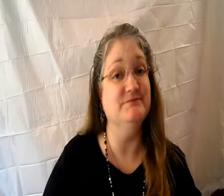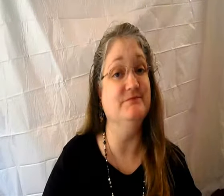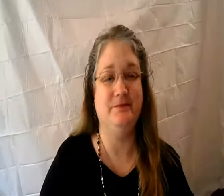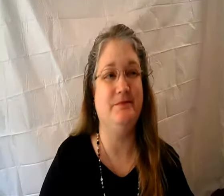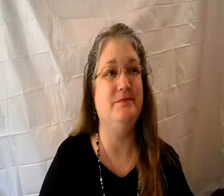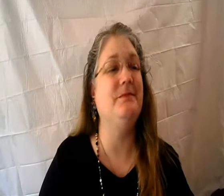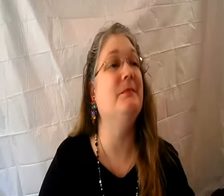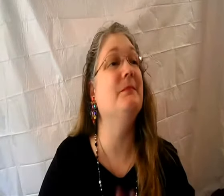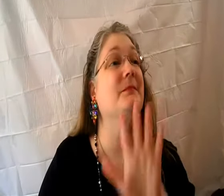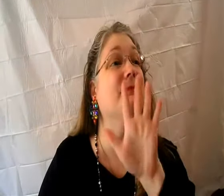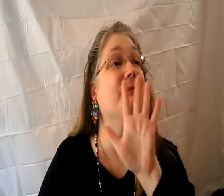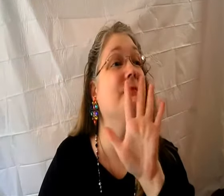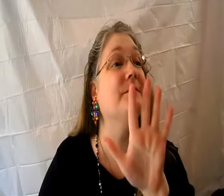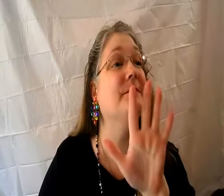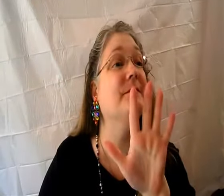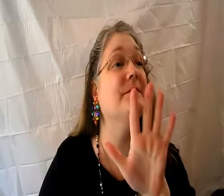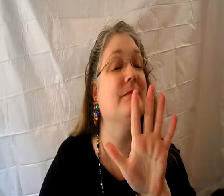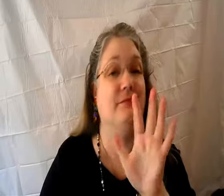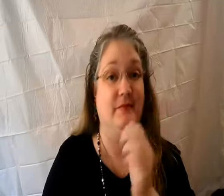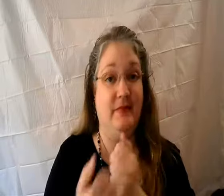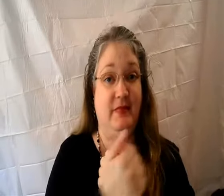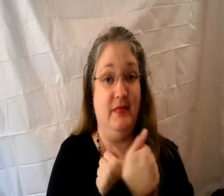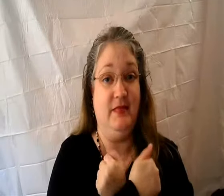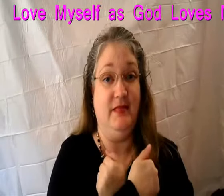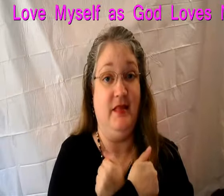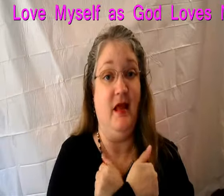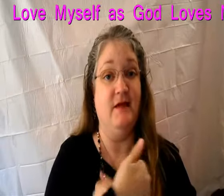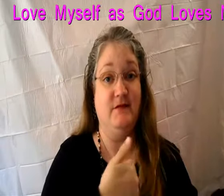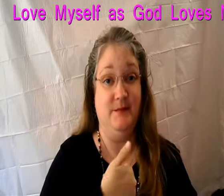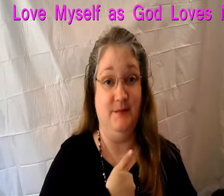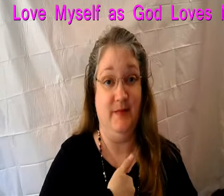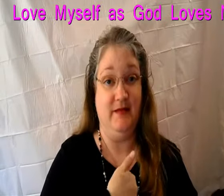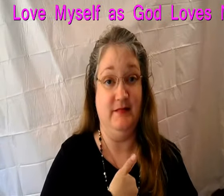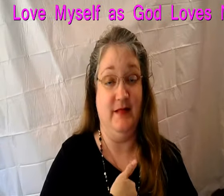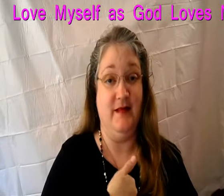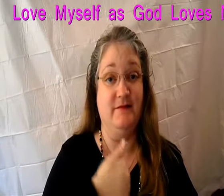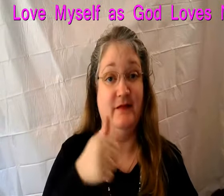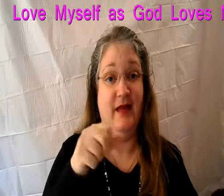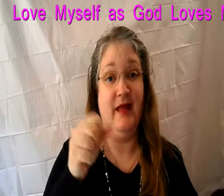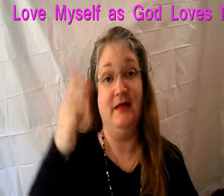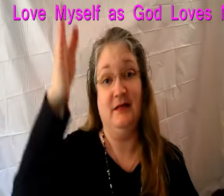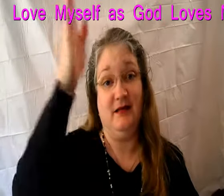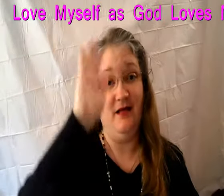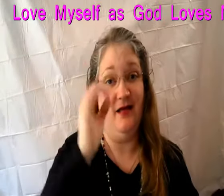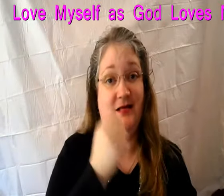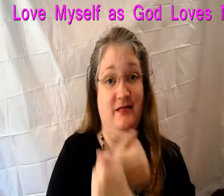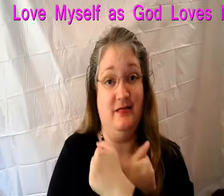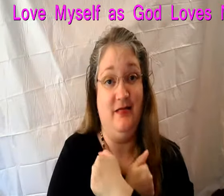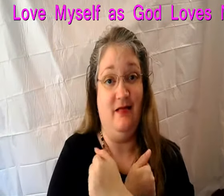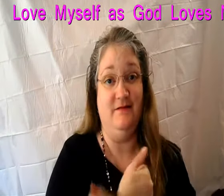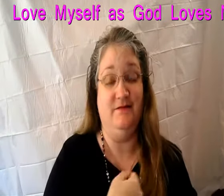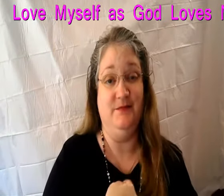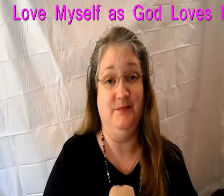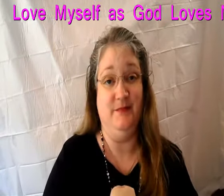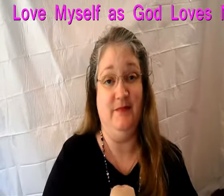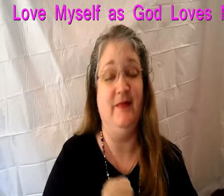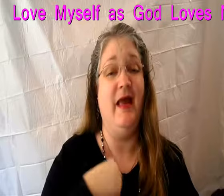His grace And with the power of His Spirit, I can overcome sin